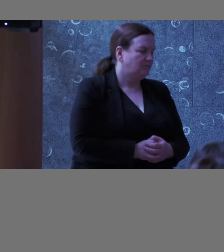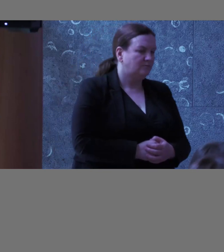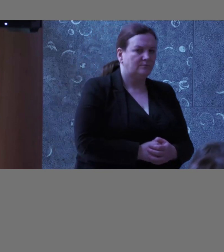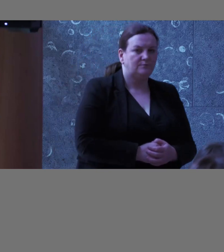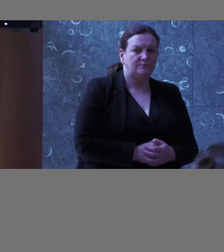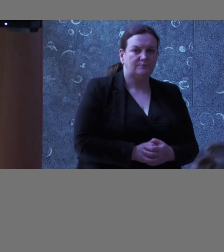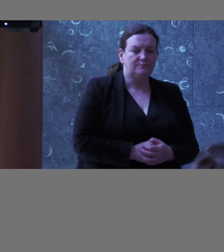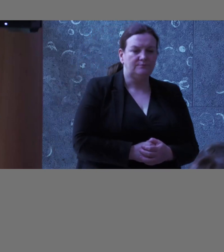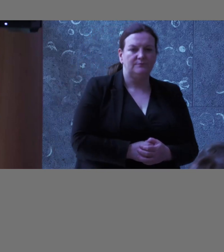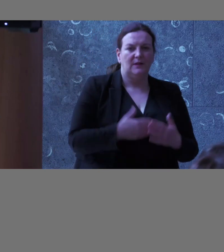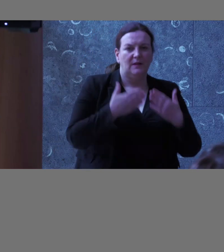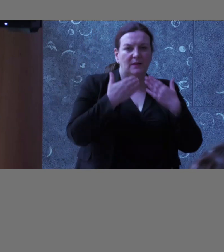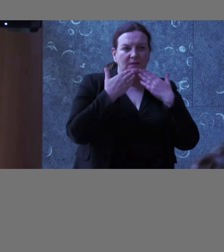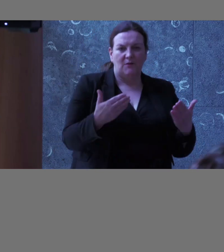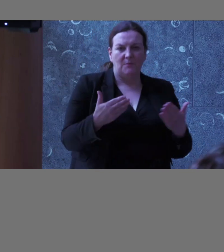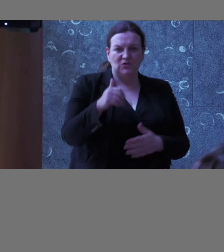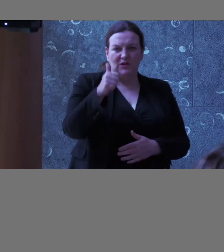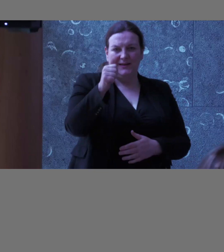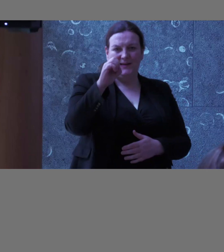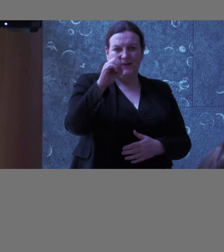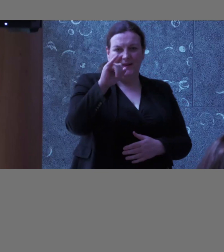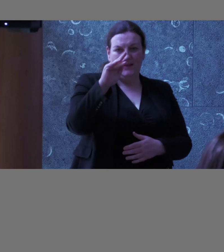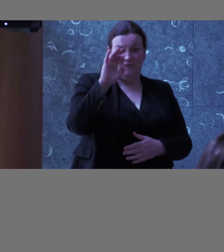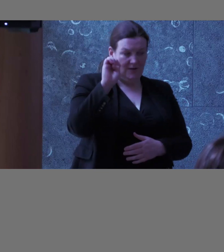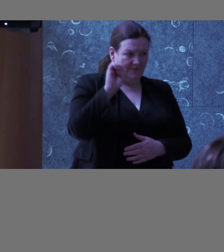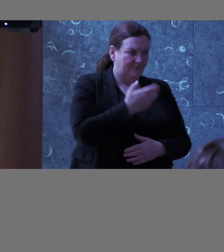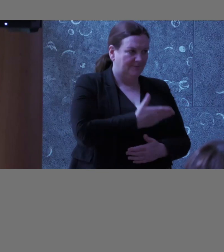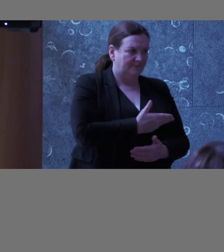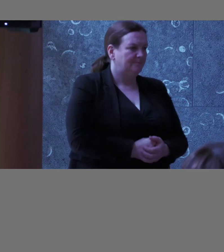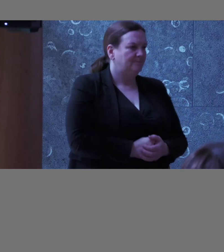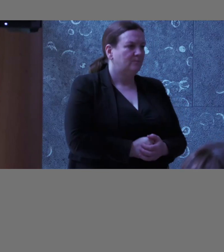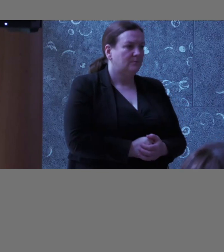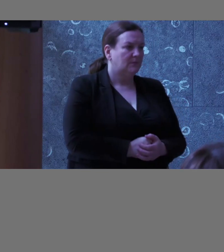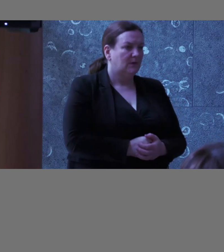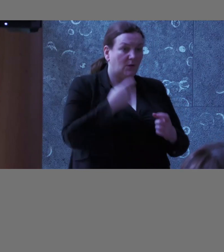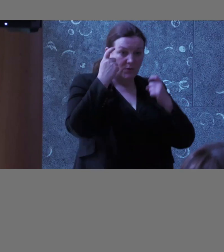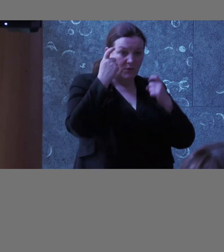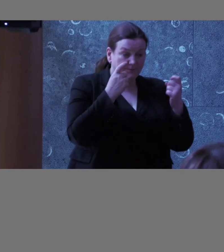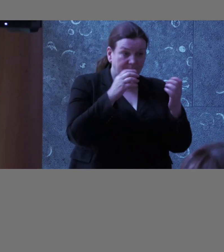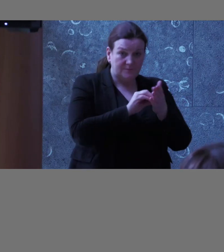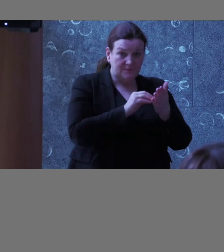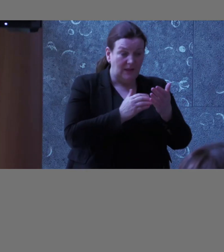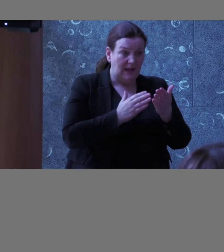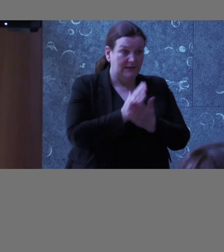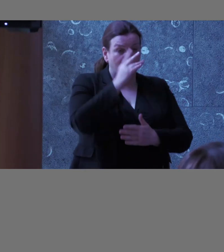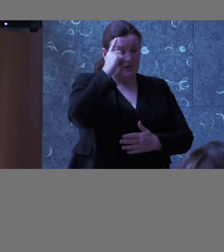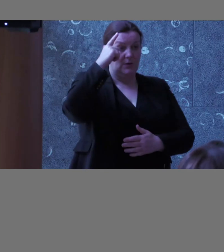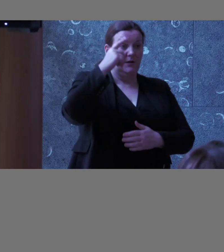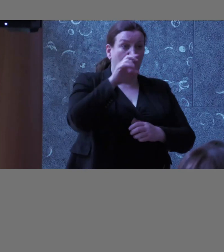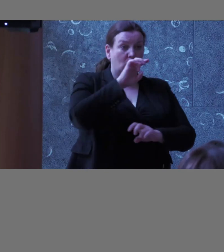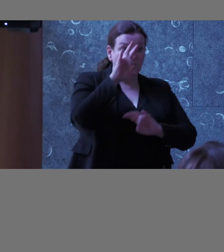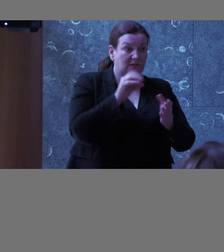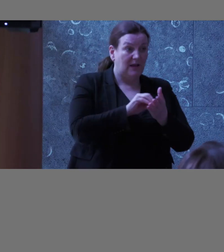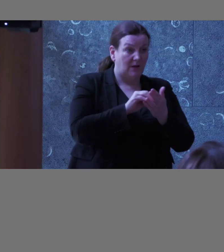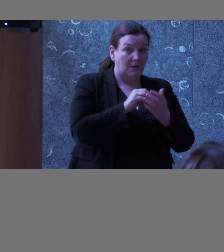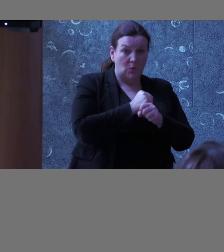Thank you very much, IFA, I'm wondering if there are any straightaway questions to IFA about the